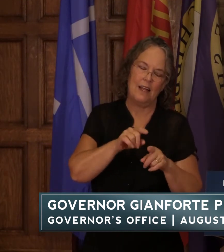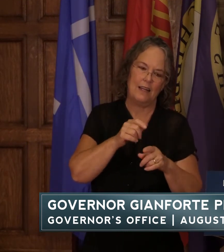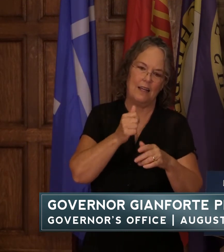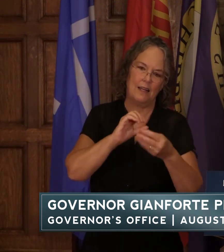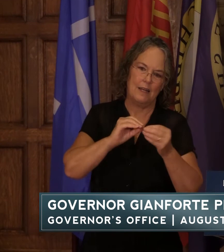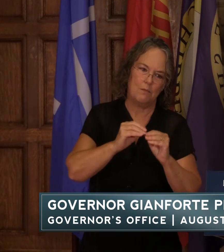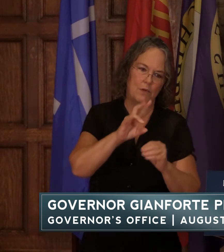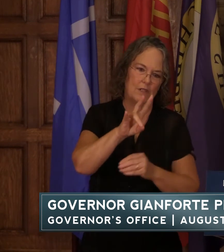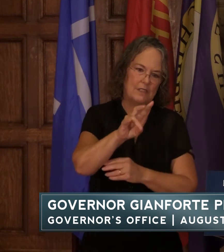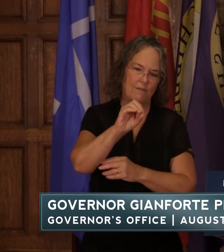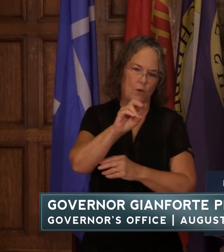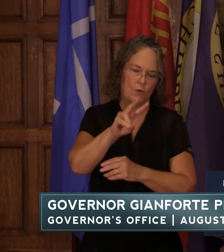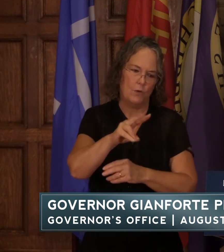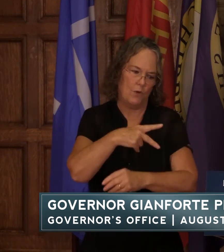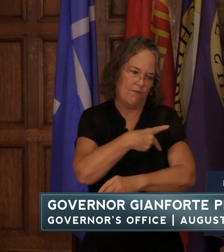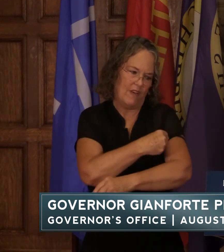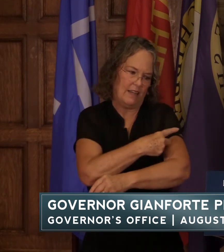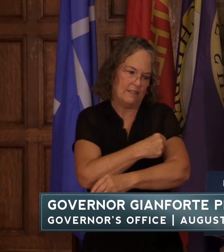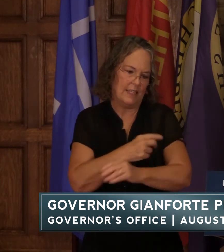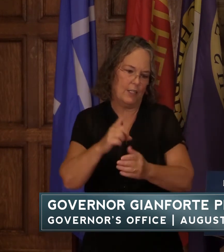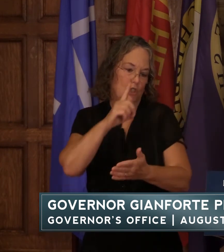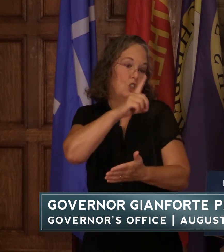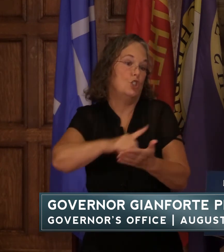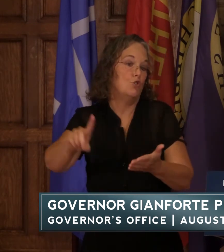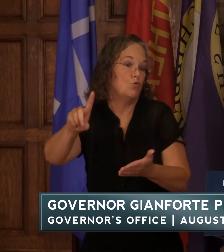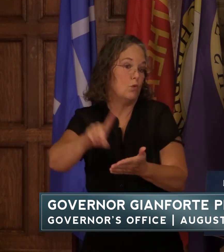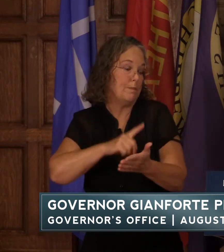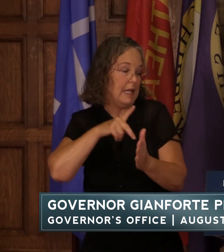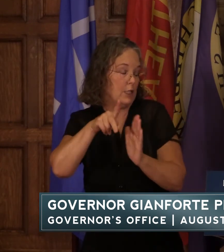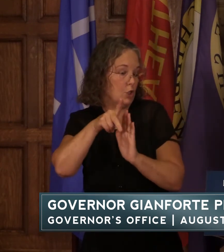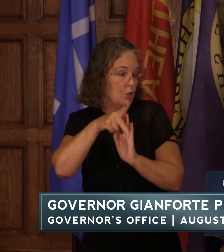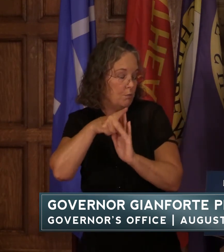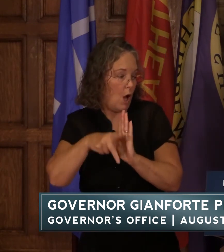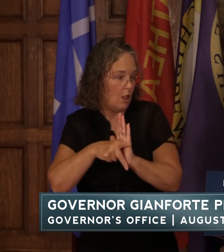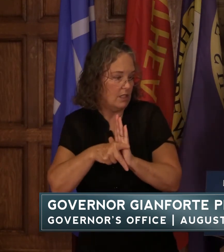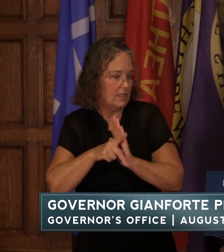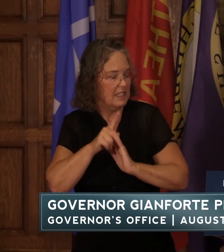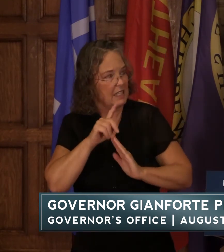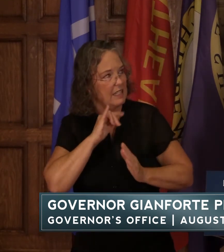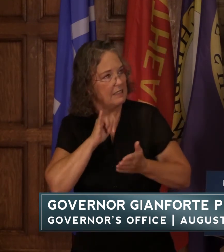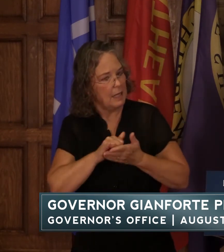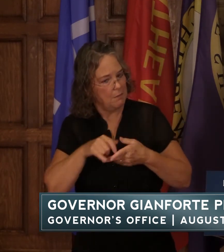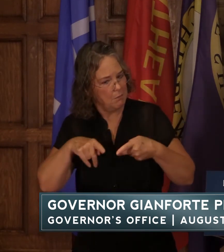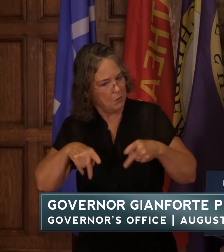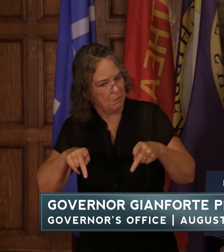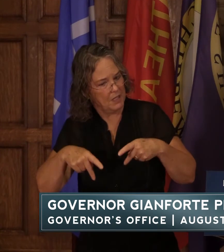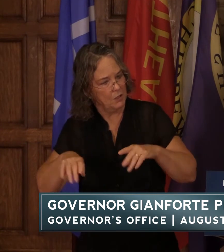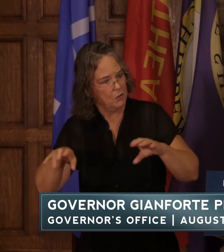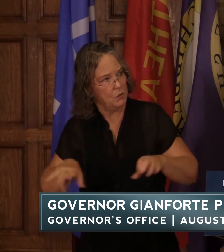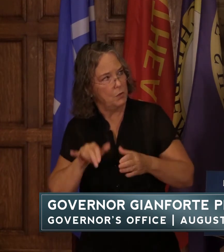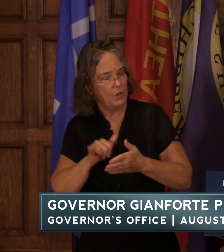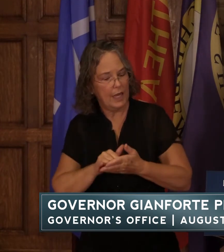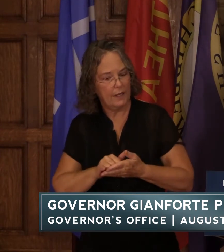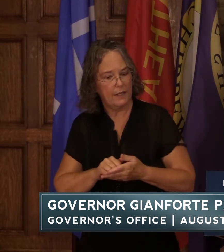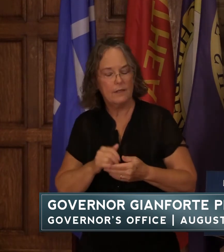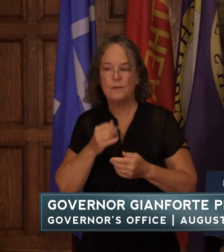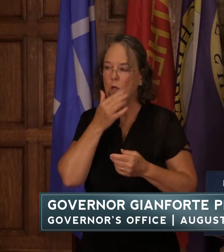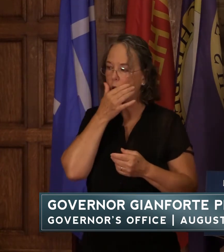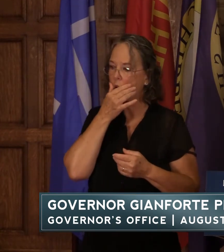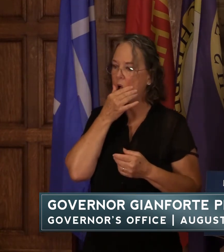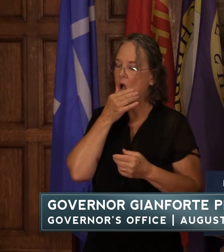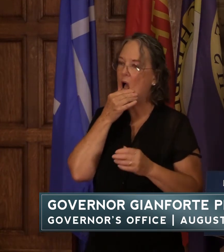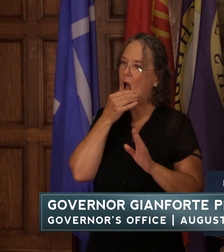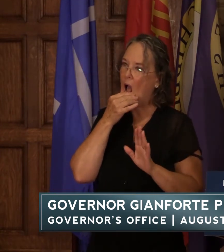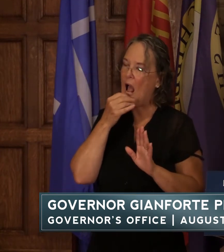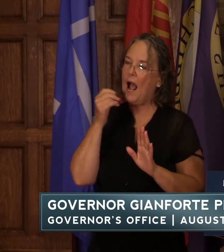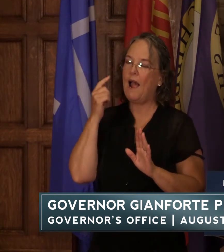discrimination policies in there what's your administration's policy is it permissible to do that well i think it's important